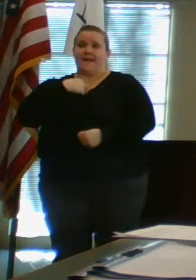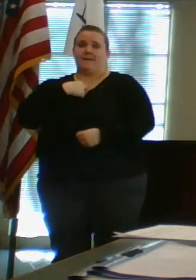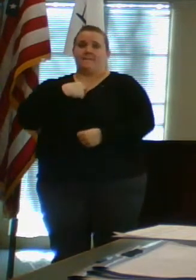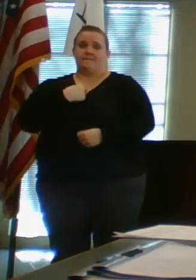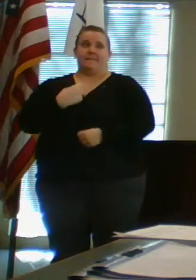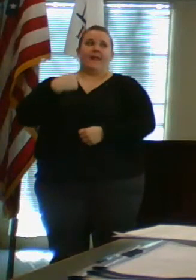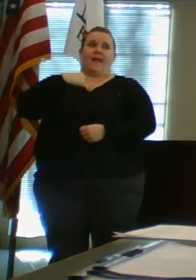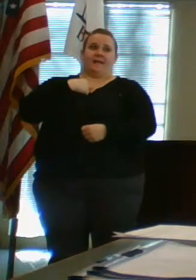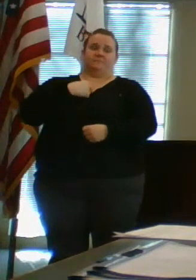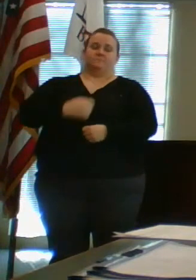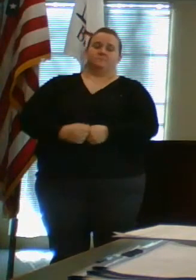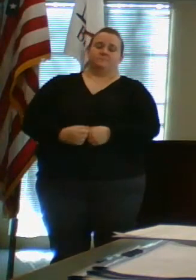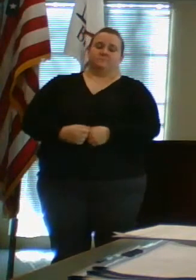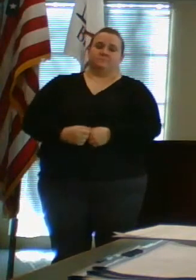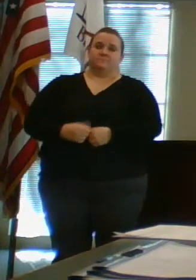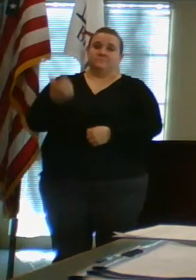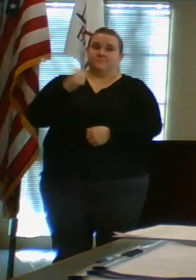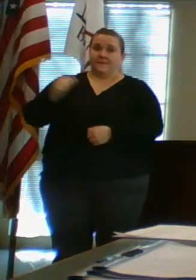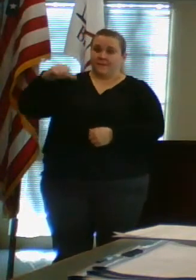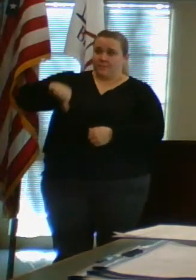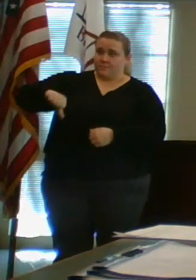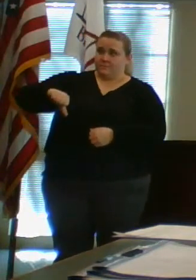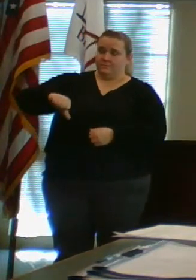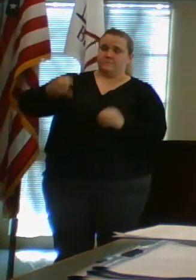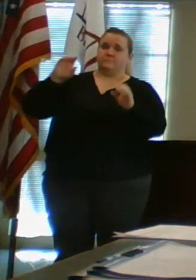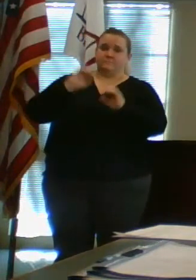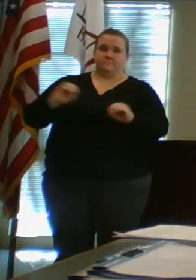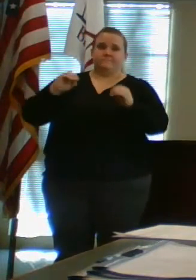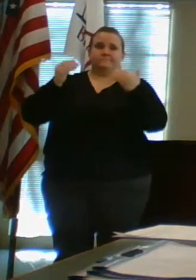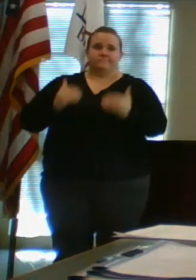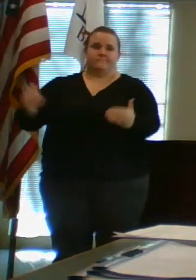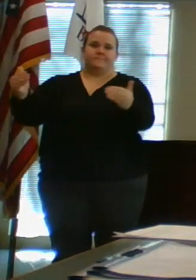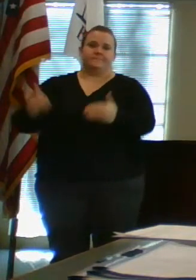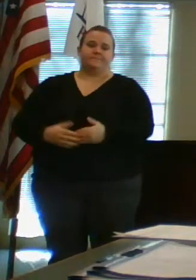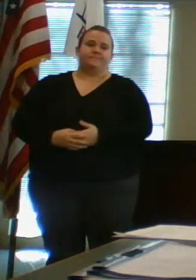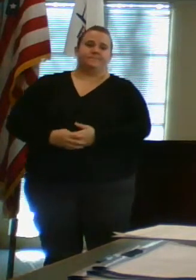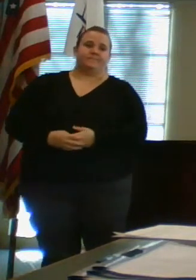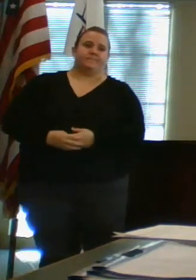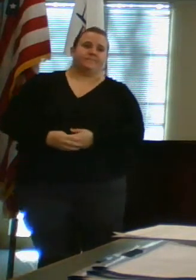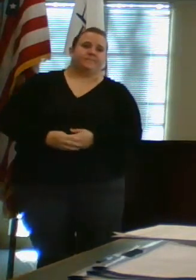saying aye. Aye. Aye. Any nays? Motion carried.